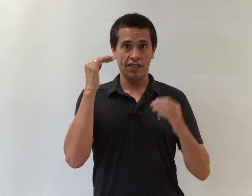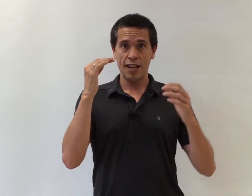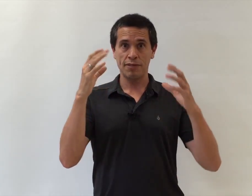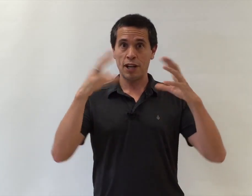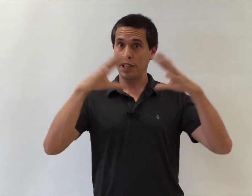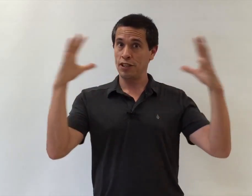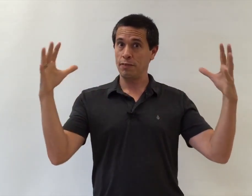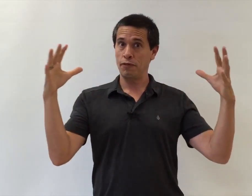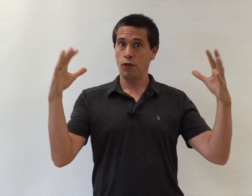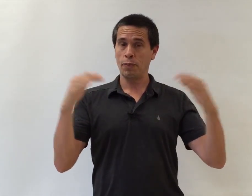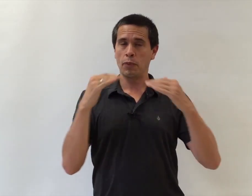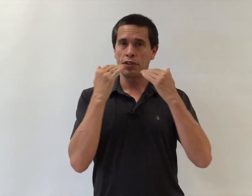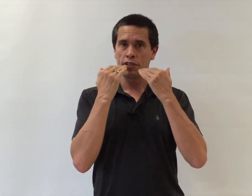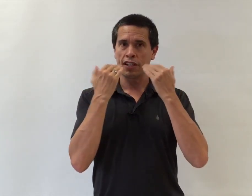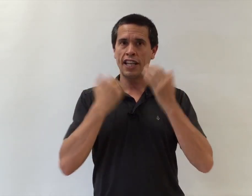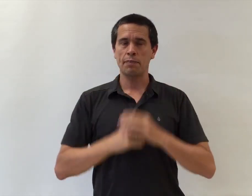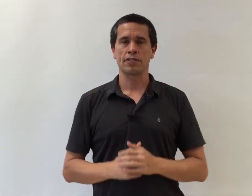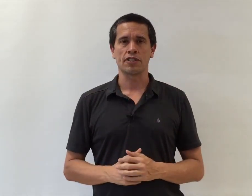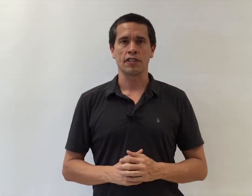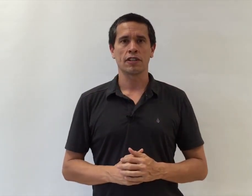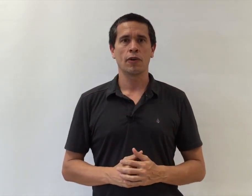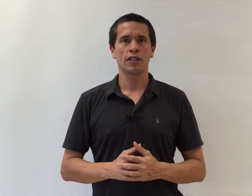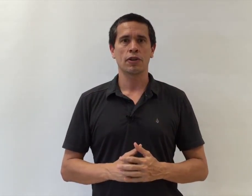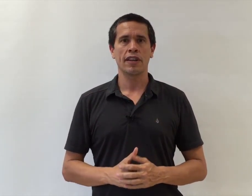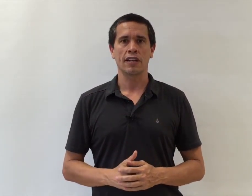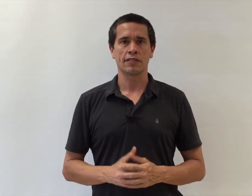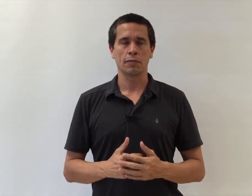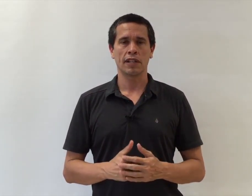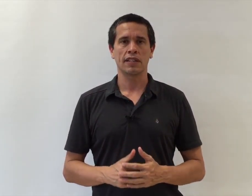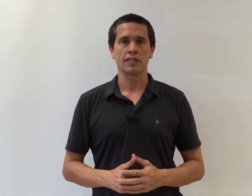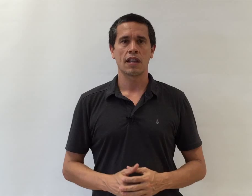same sound like you did before, but with your tongue in that position. Go ahead and try that. Something like this.